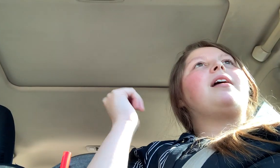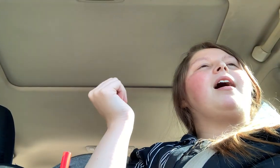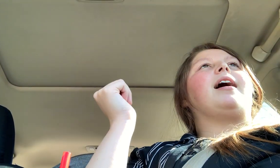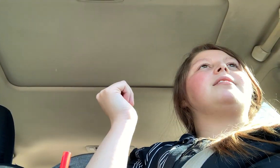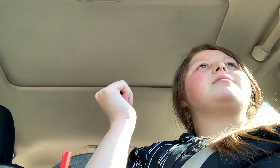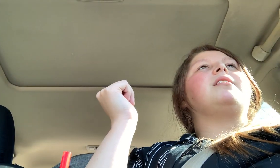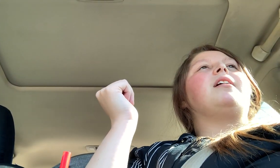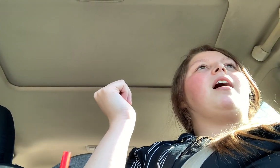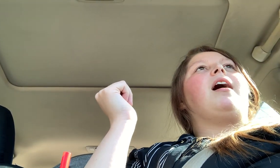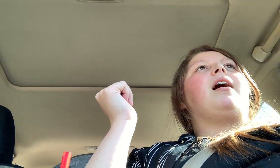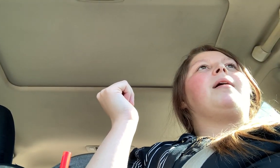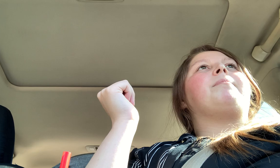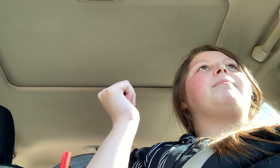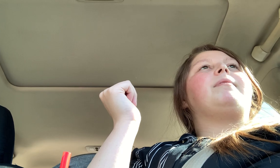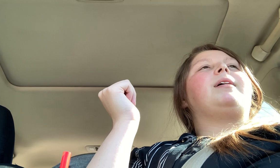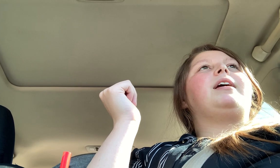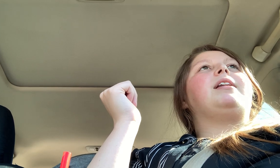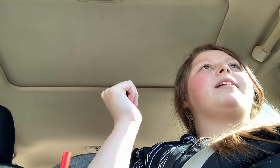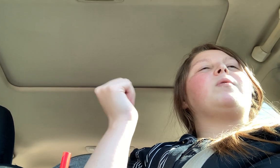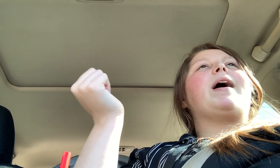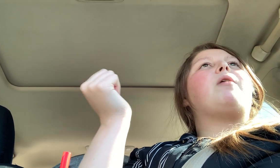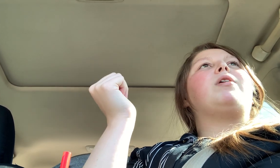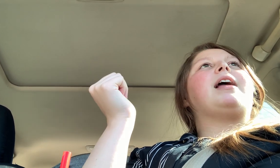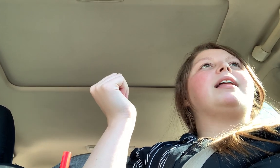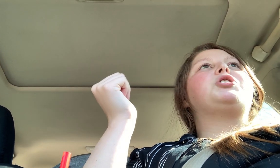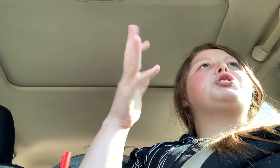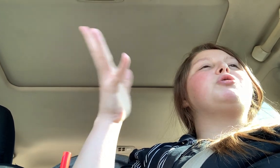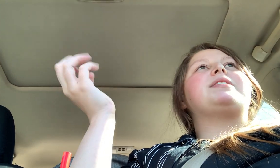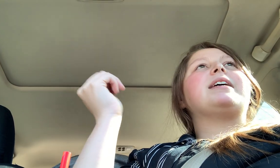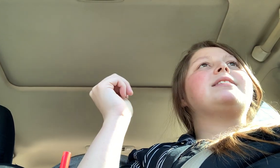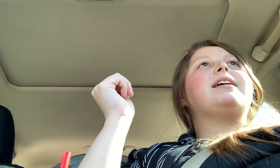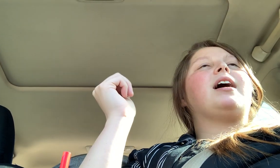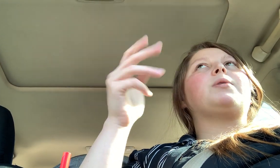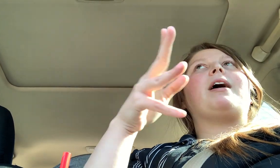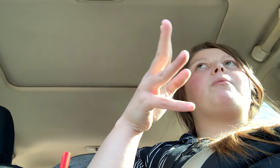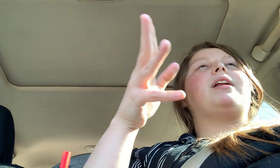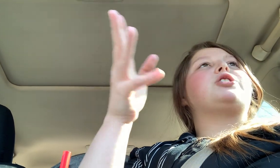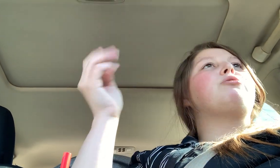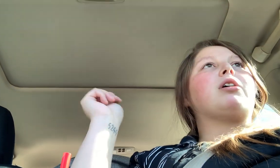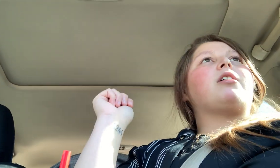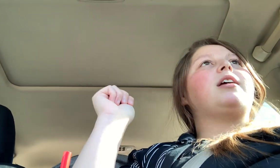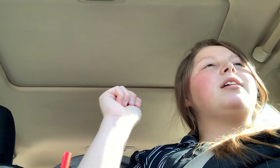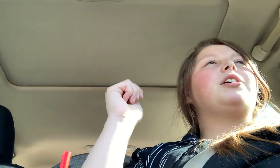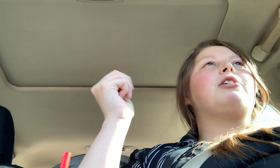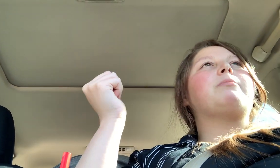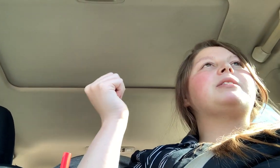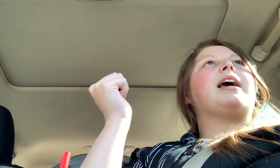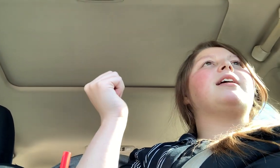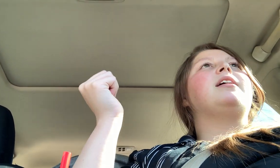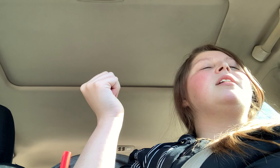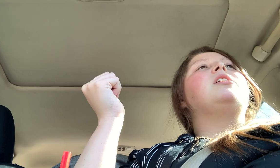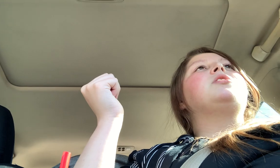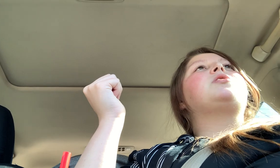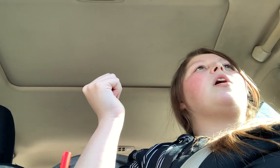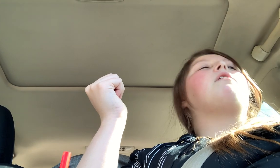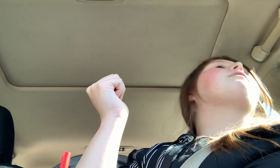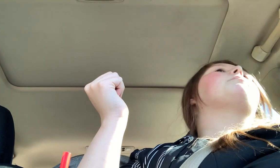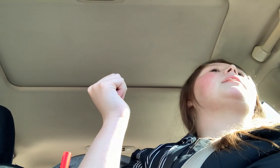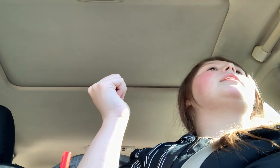not. Um, not the way I would at 260, not the way I would at 230, you know what I'm saying? So for me,